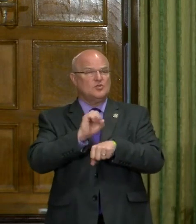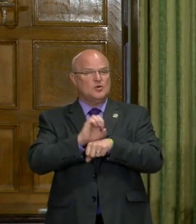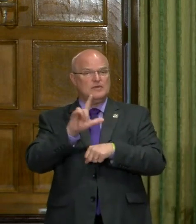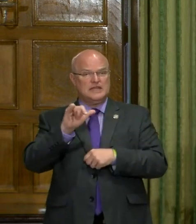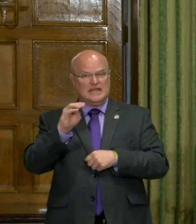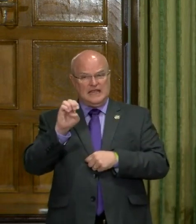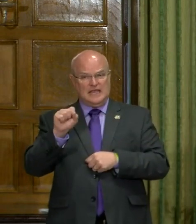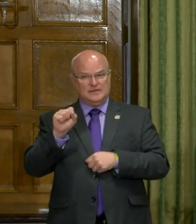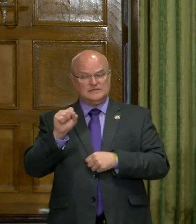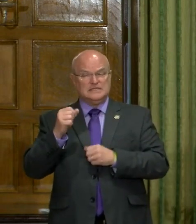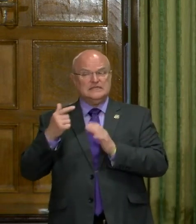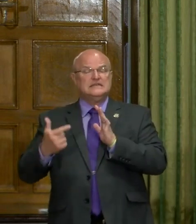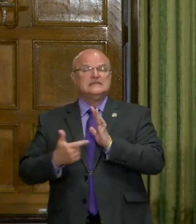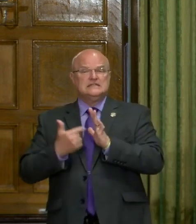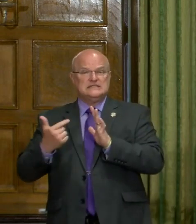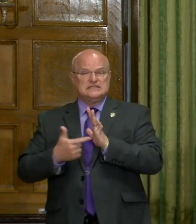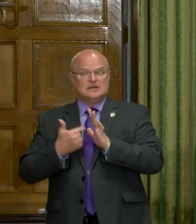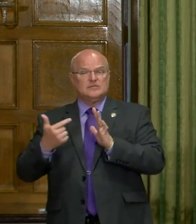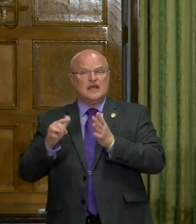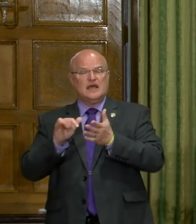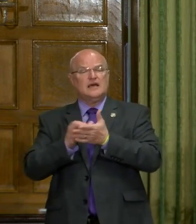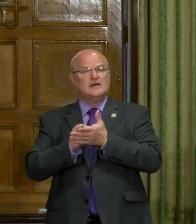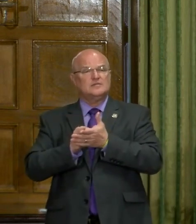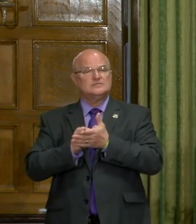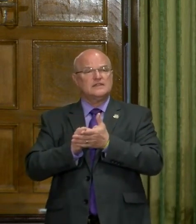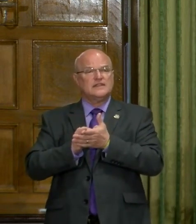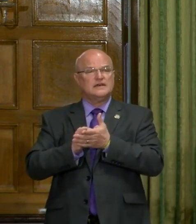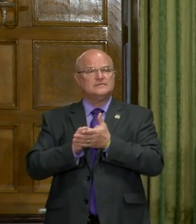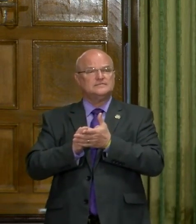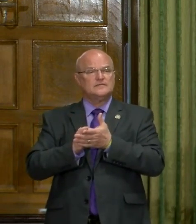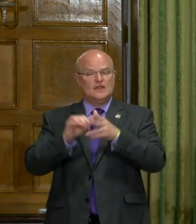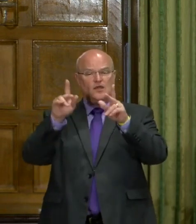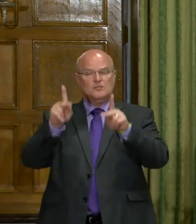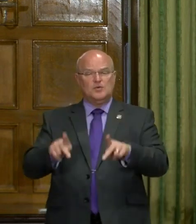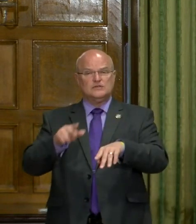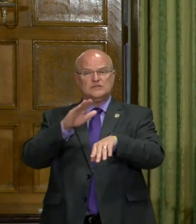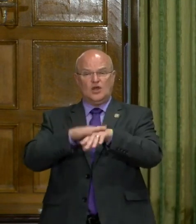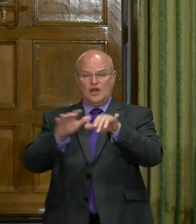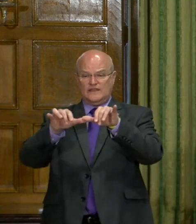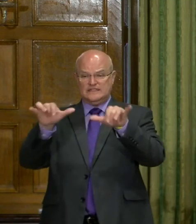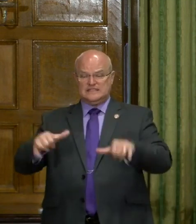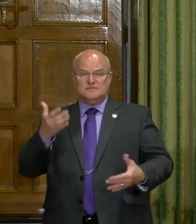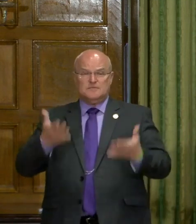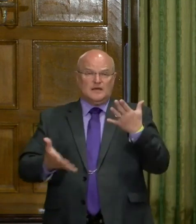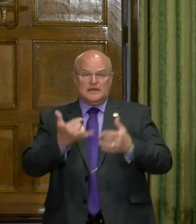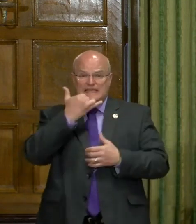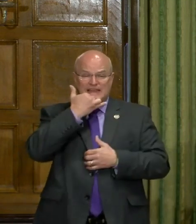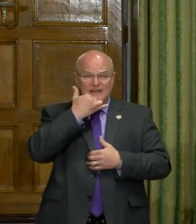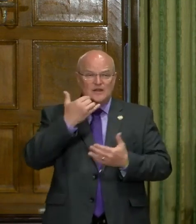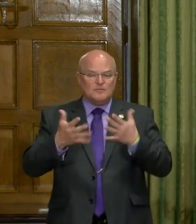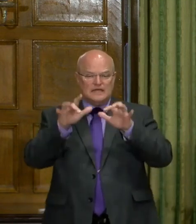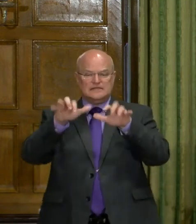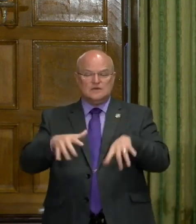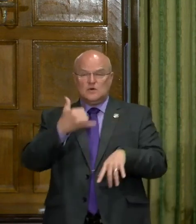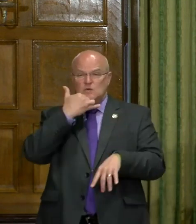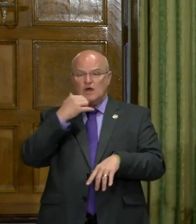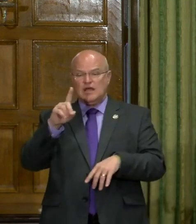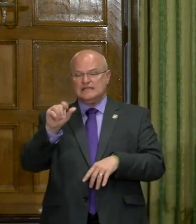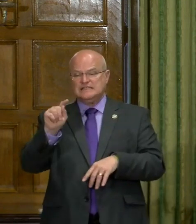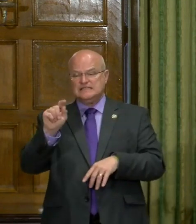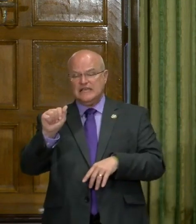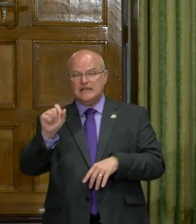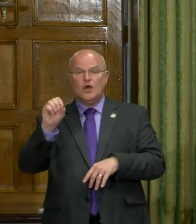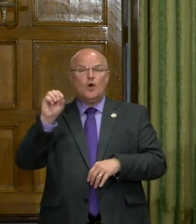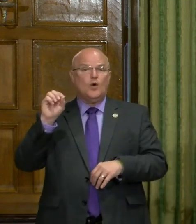claims. Uh, sometimes the, uh, person going on the system might make an error, might enter wrong data,